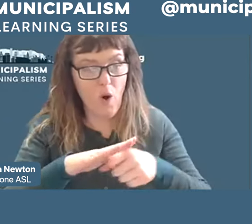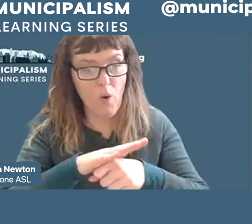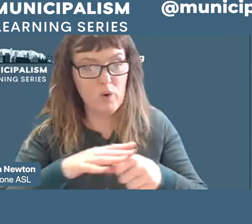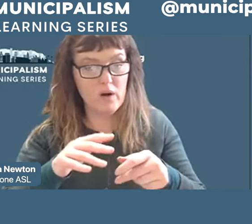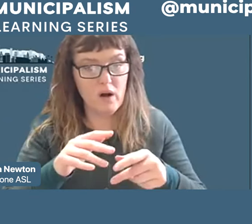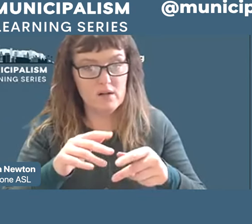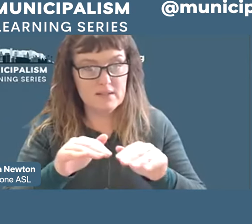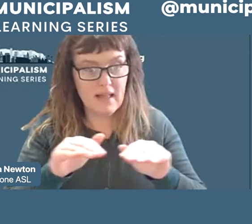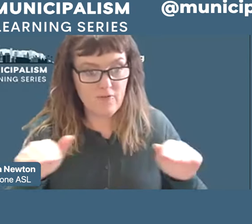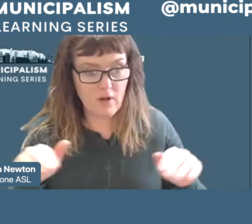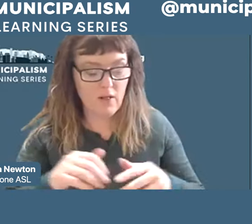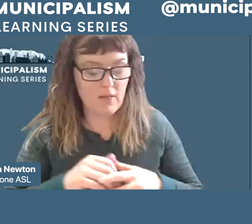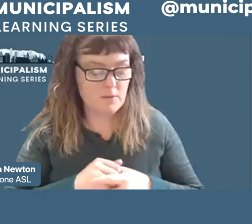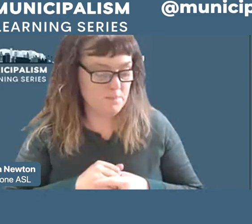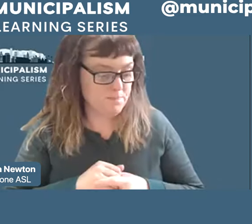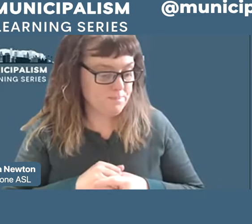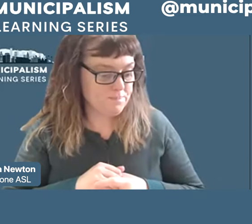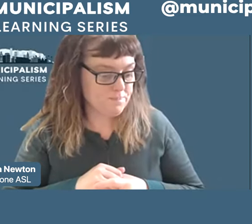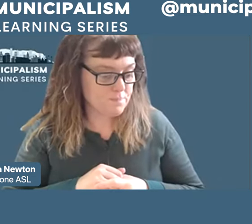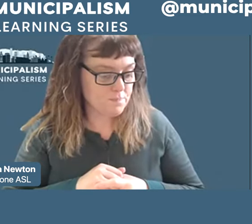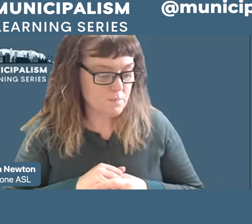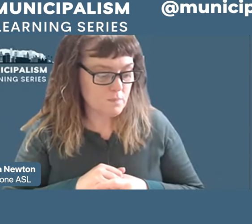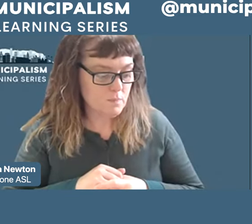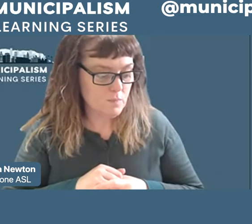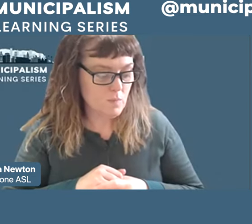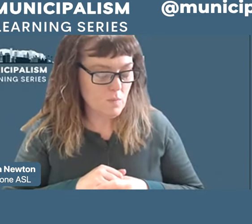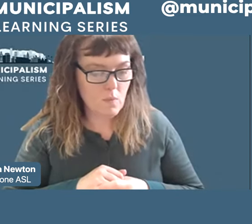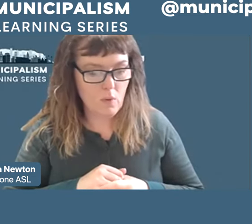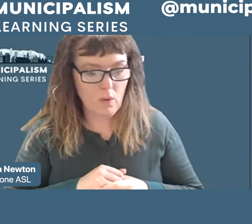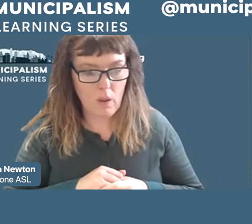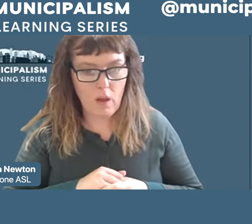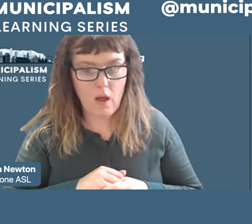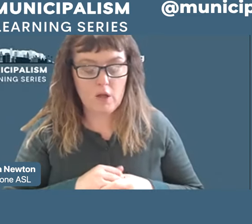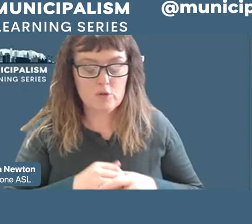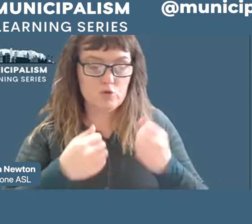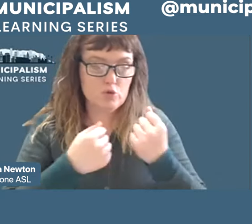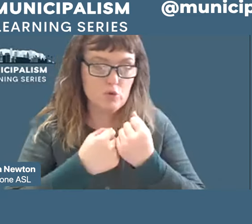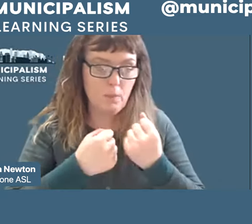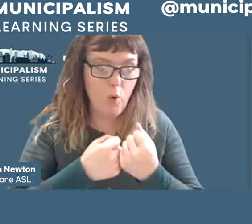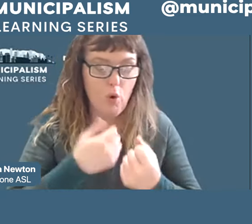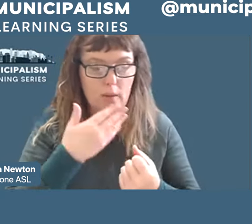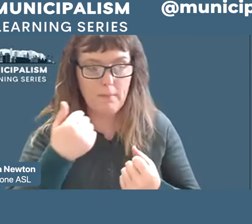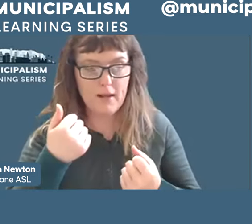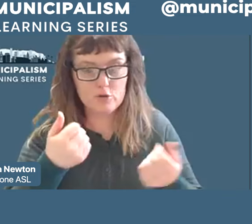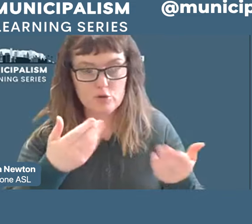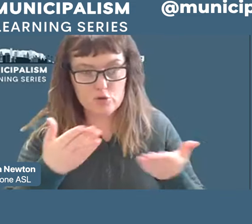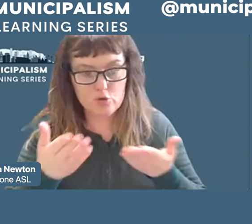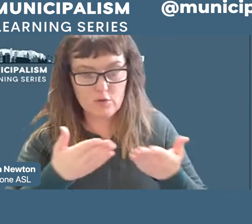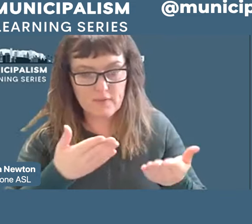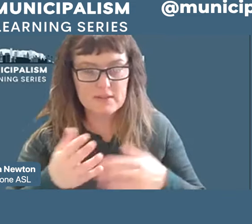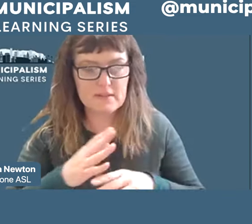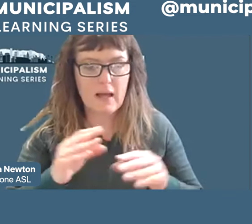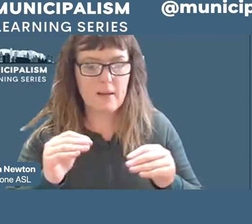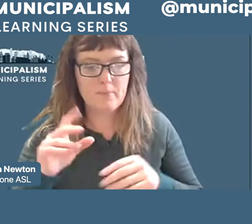support better services, to support taxing corporations, and